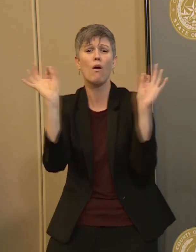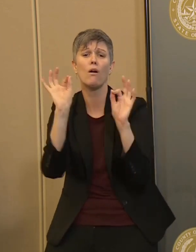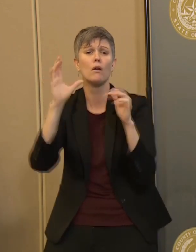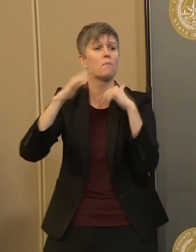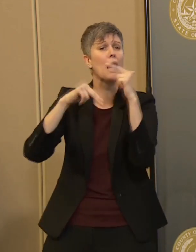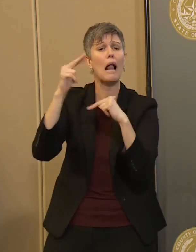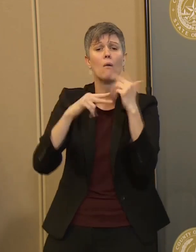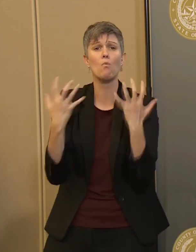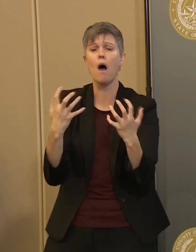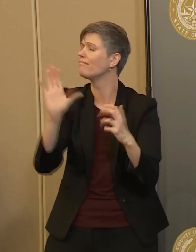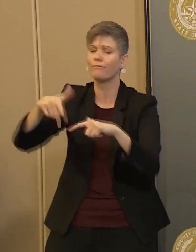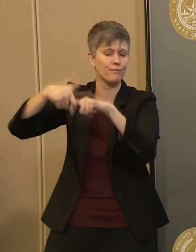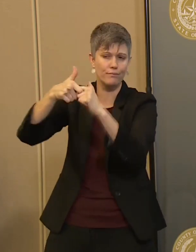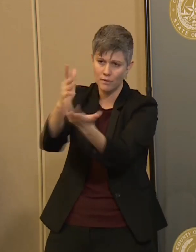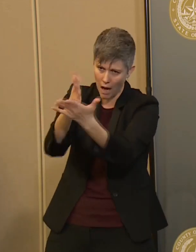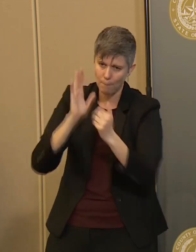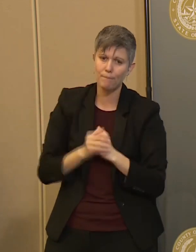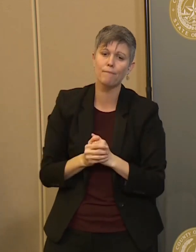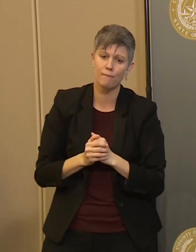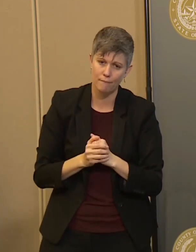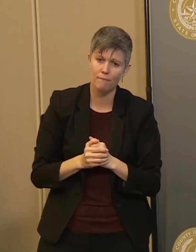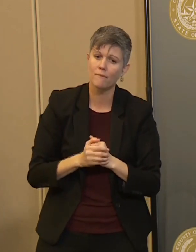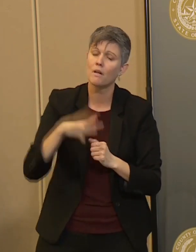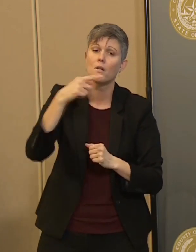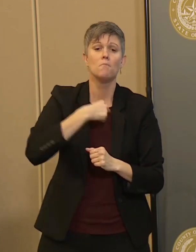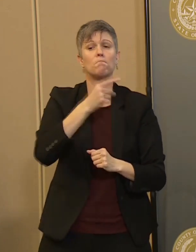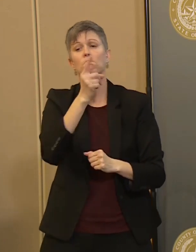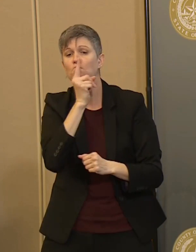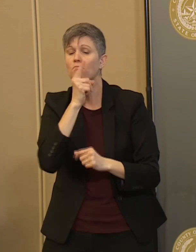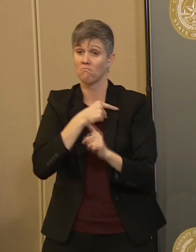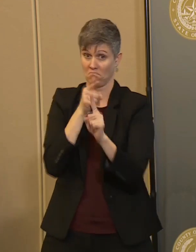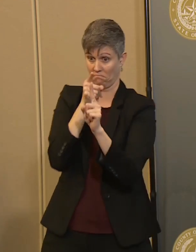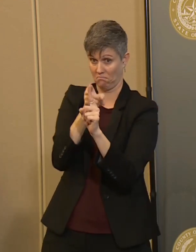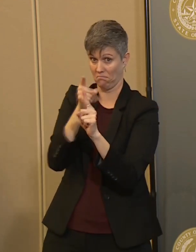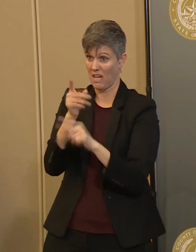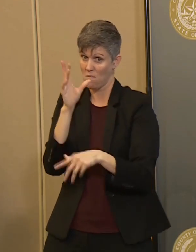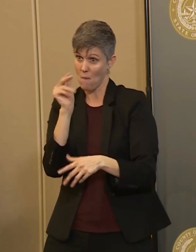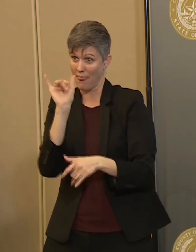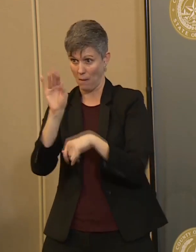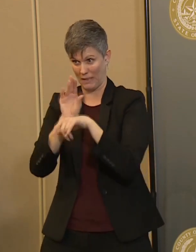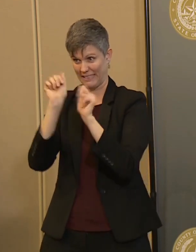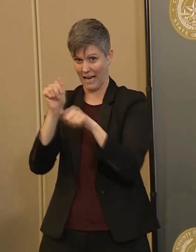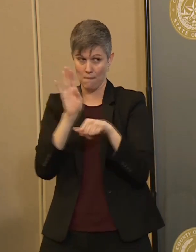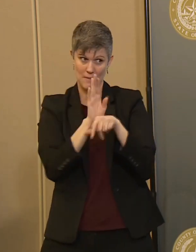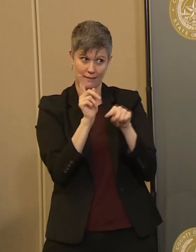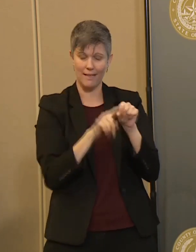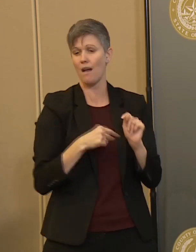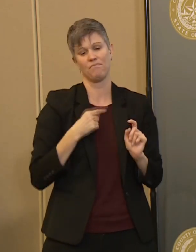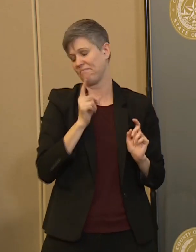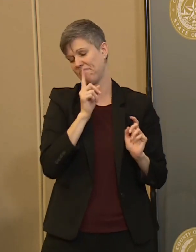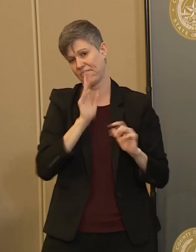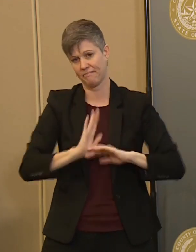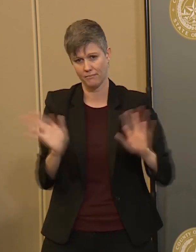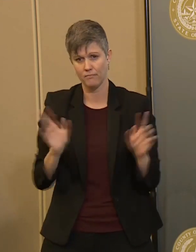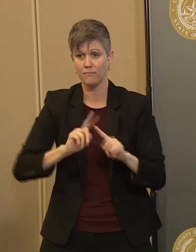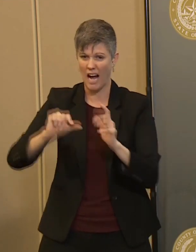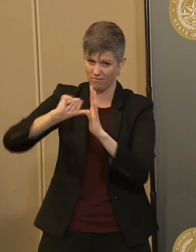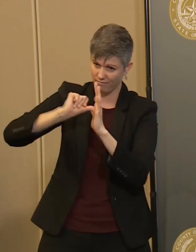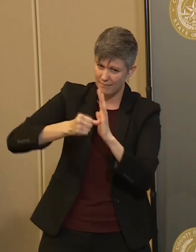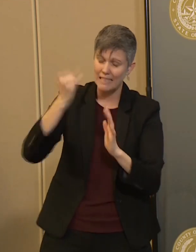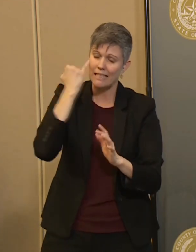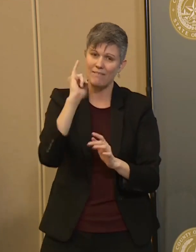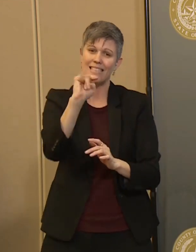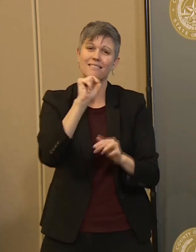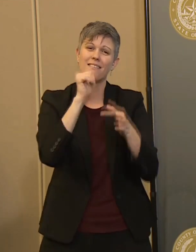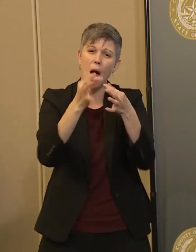I, uh, will not speak about specific industries, uh, except to say if it's not essential for health and